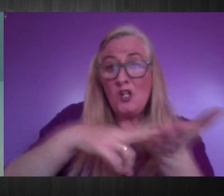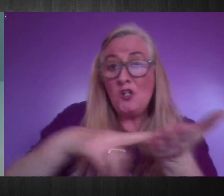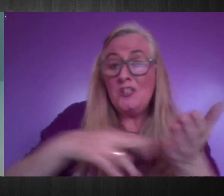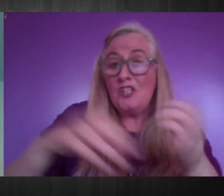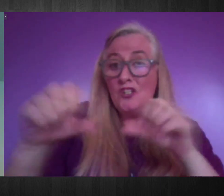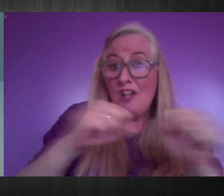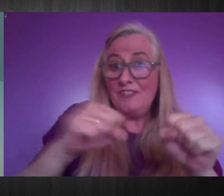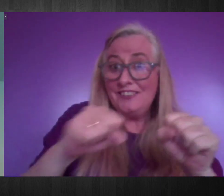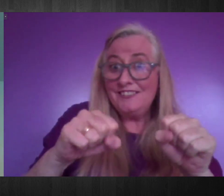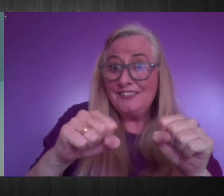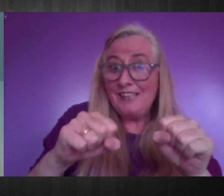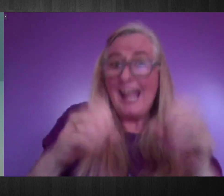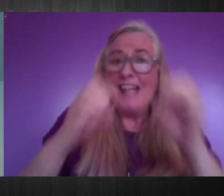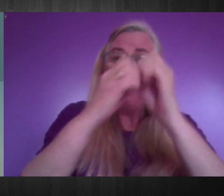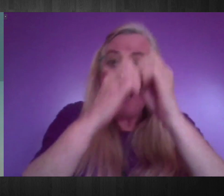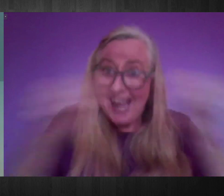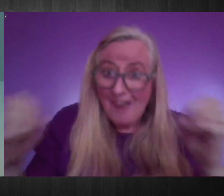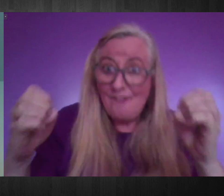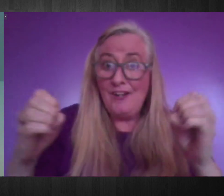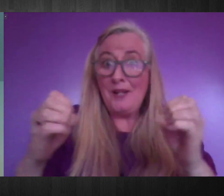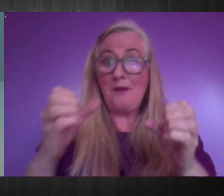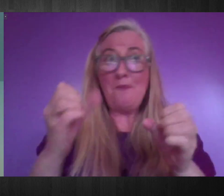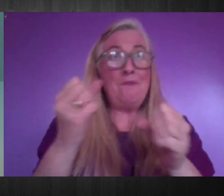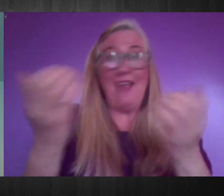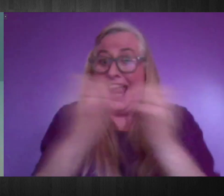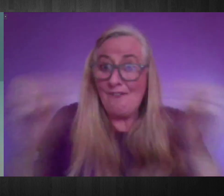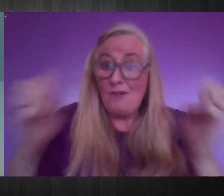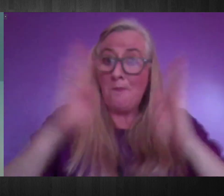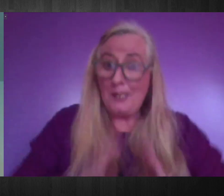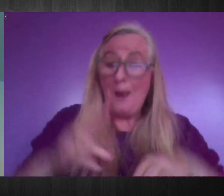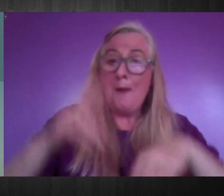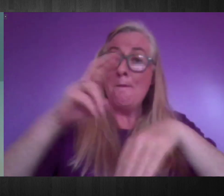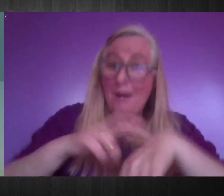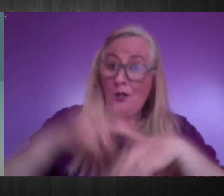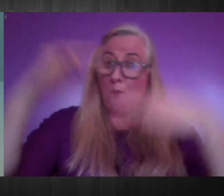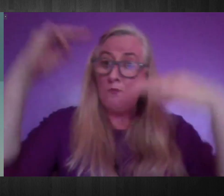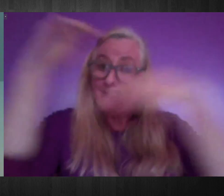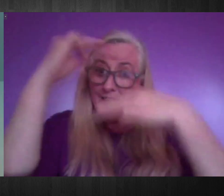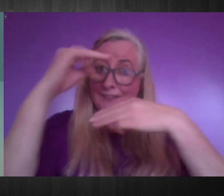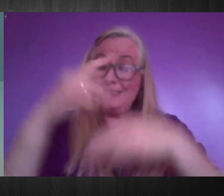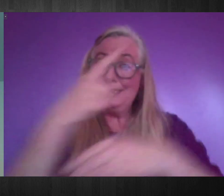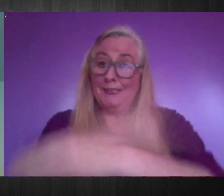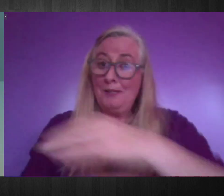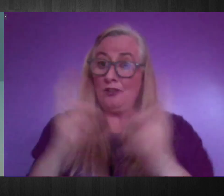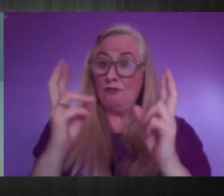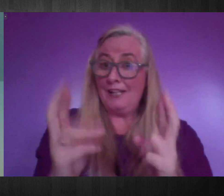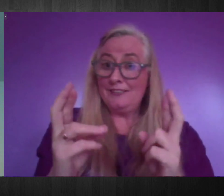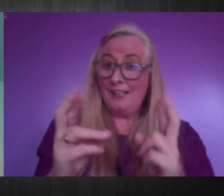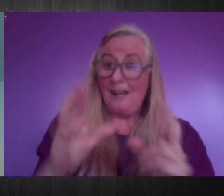their staff, every public body would be better prepared to protect disability rights in the case of future